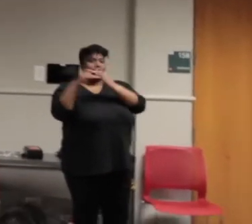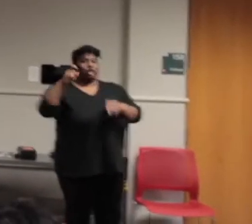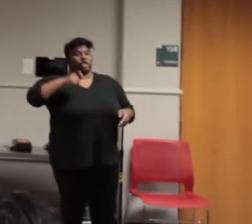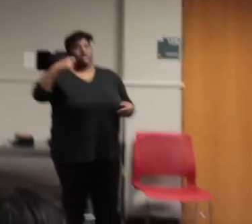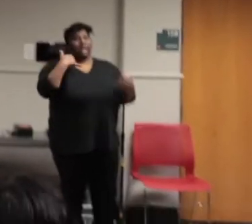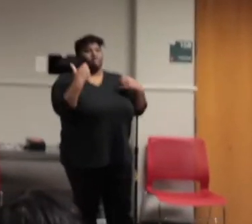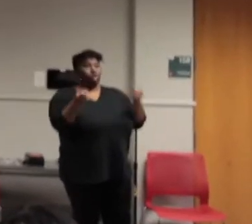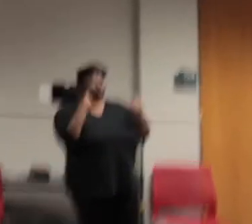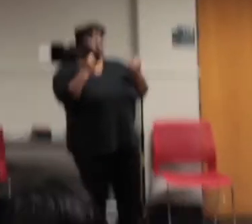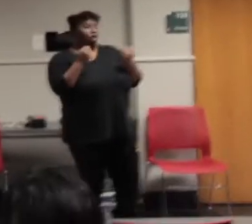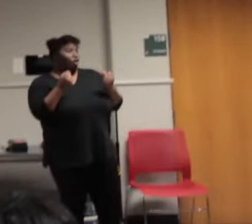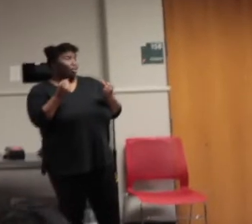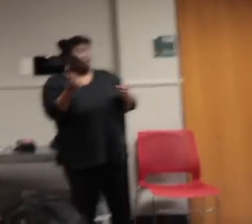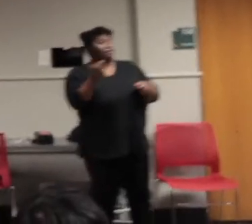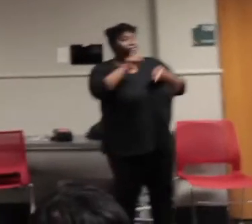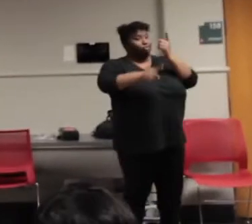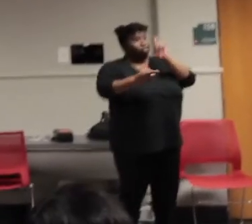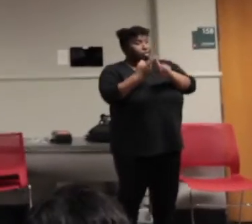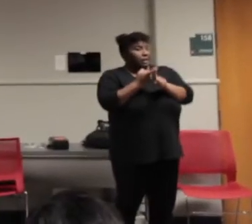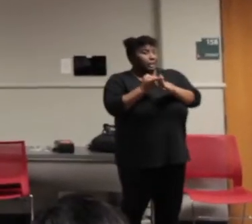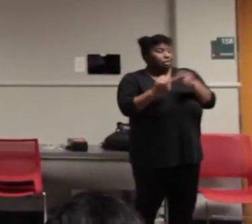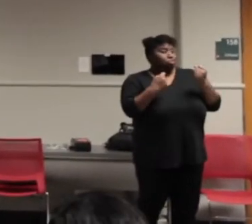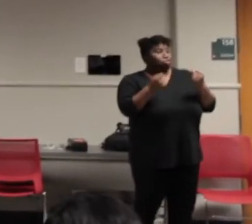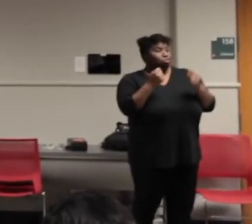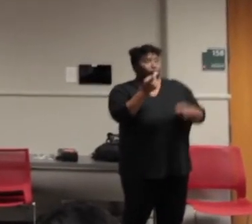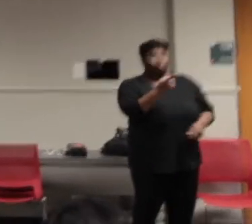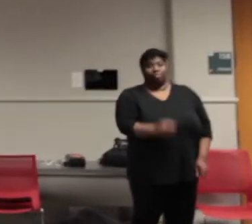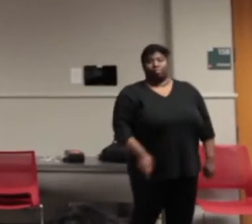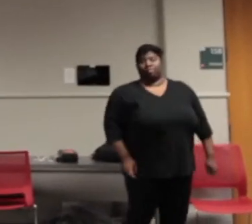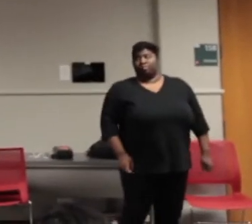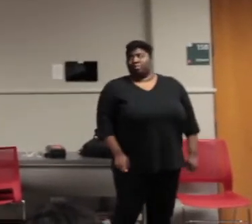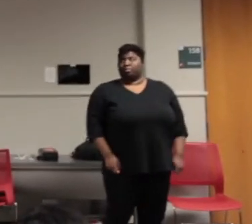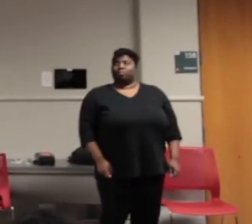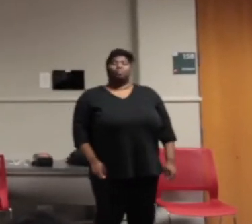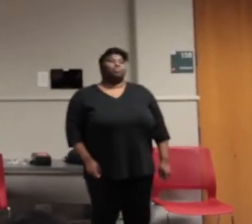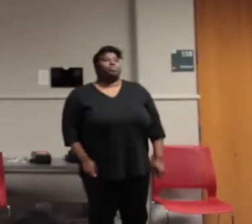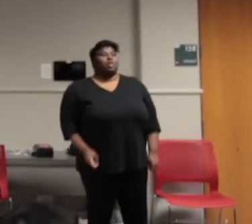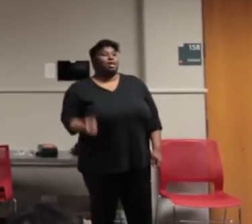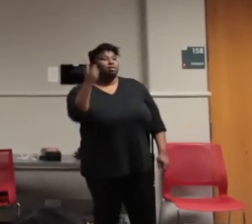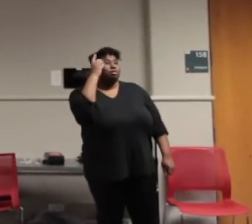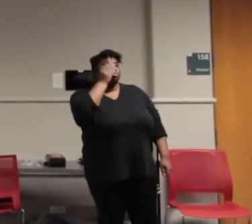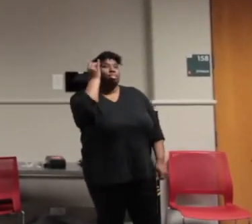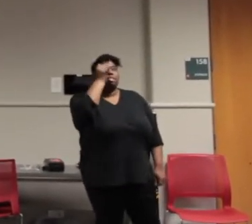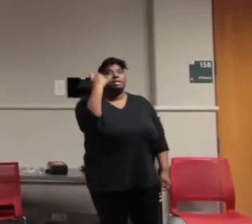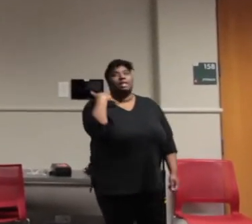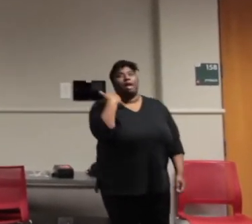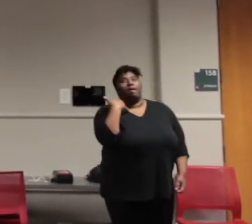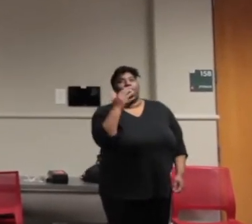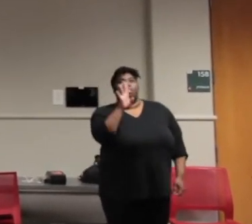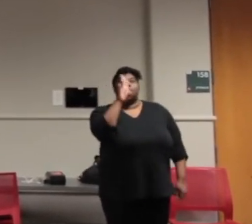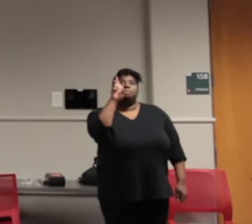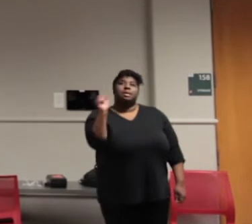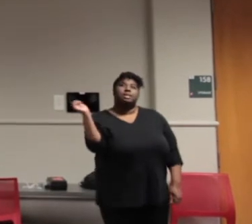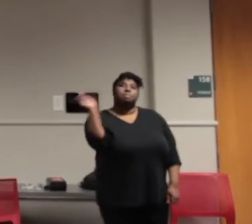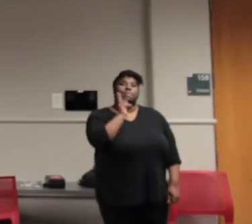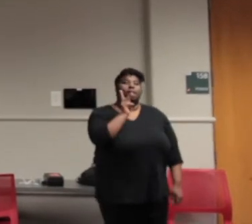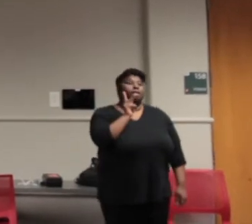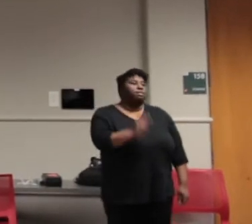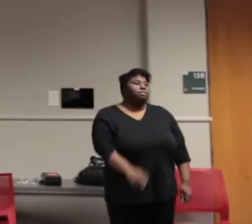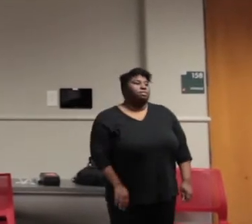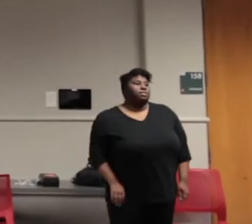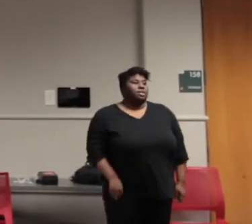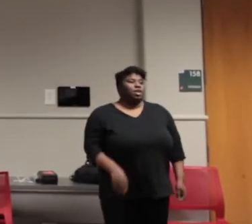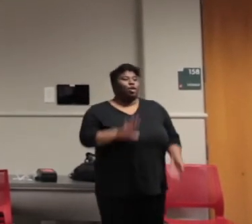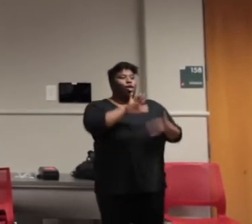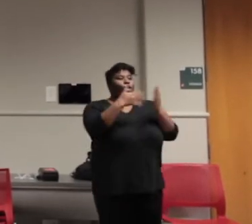car or a friend. But, um, I was driving back, and I just had some thoughts, so this is a bus back to San Antonio. In all these towns,